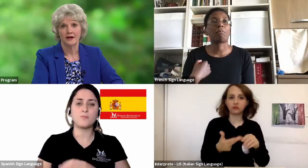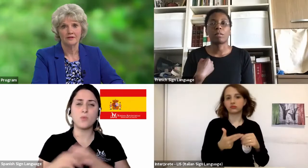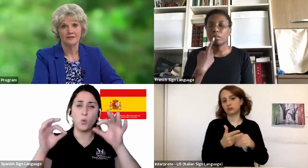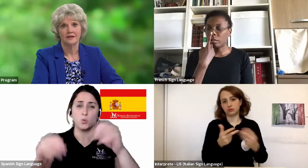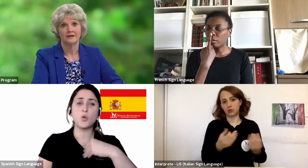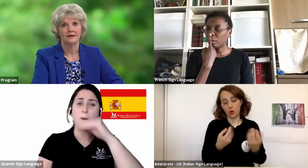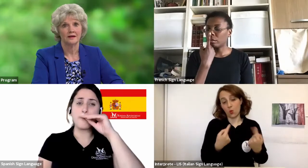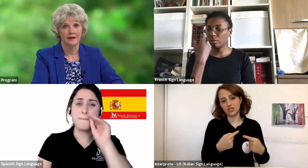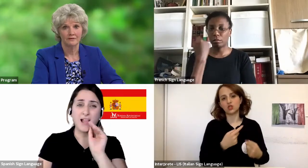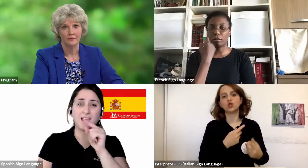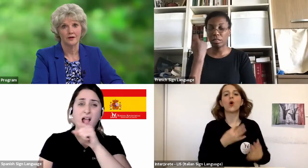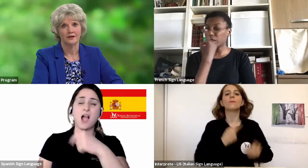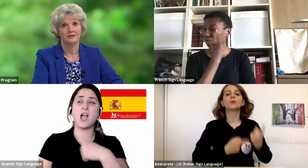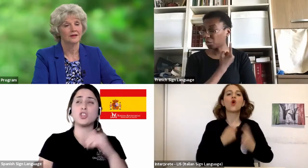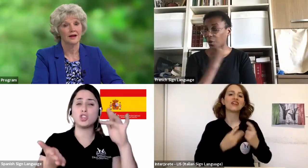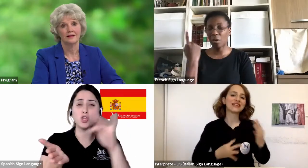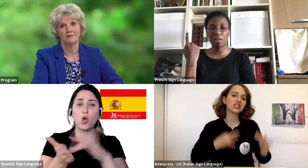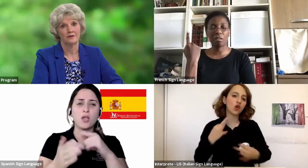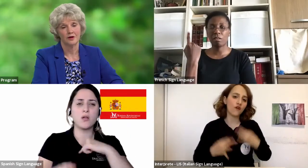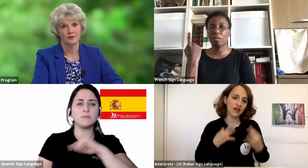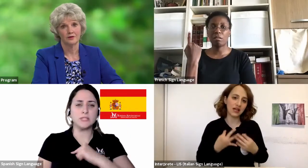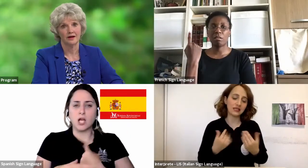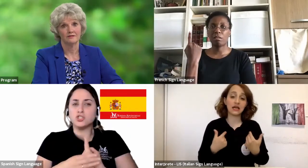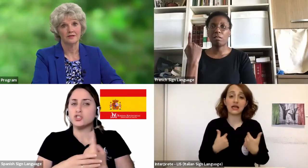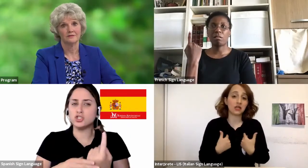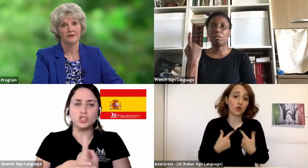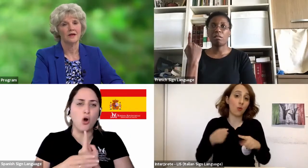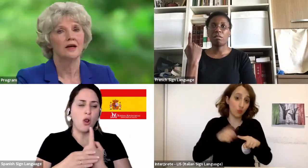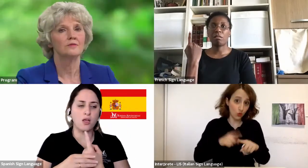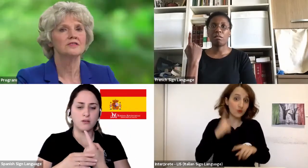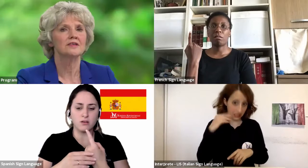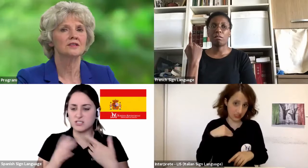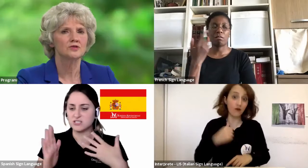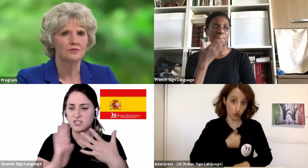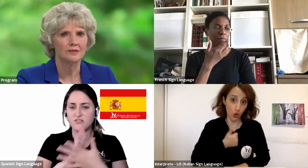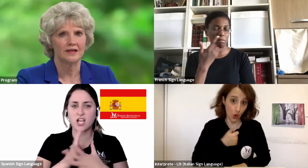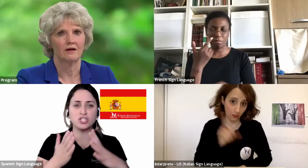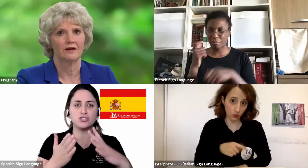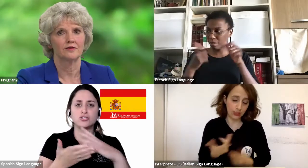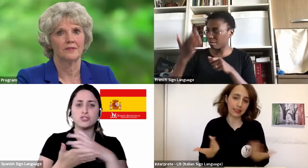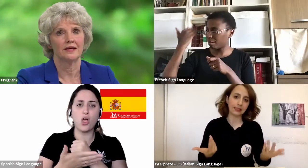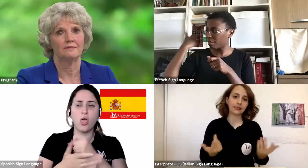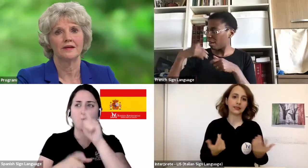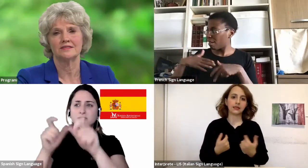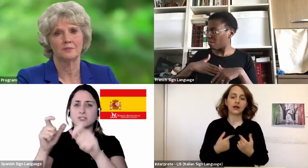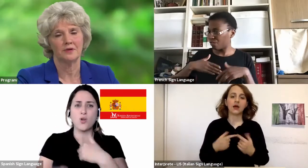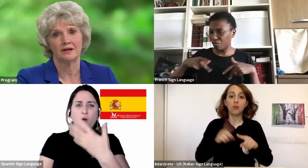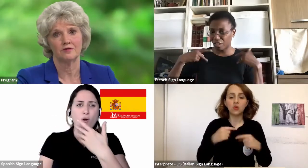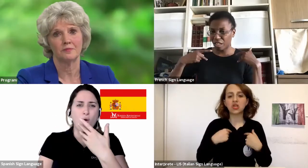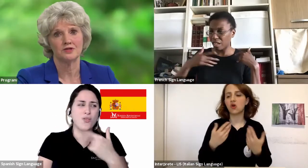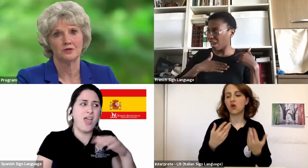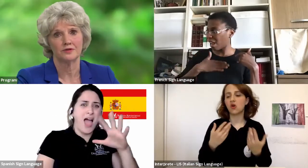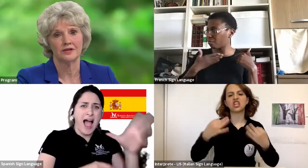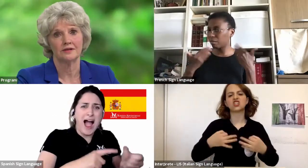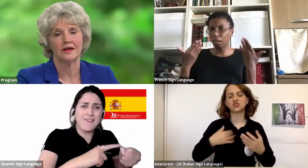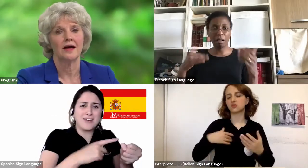off from everything and everyone that I had ever known or loved. It was extremely hard for me being separated